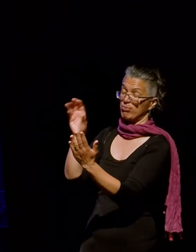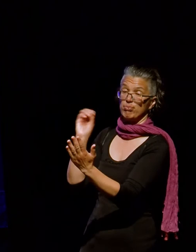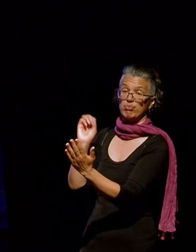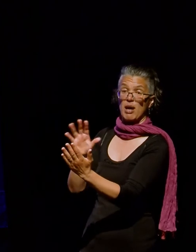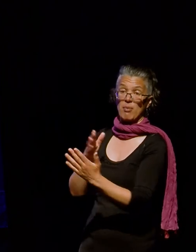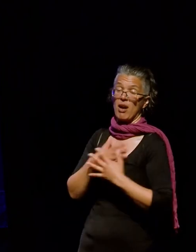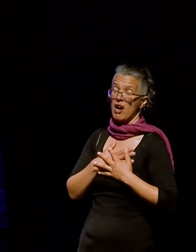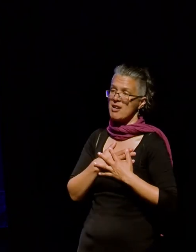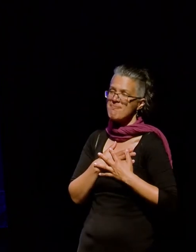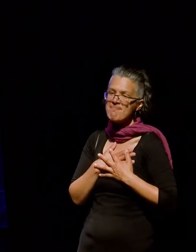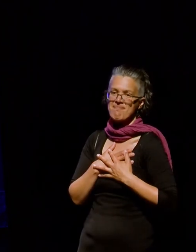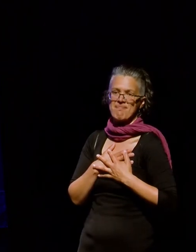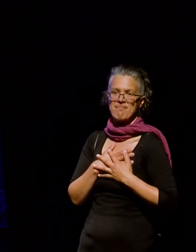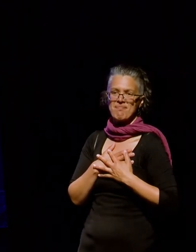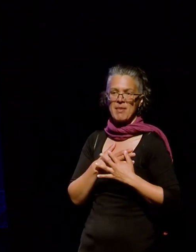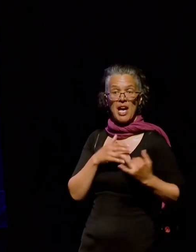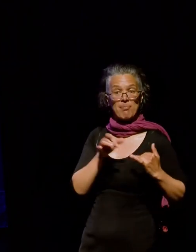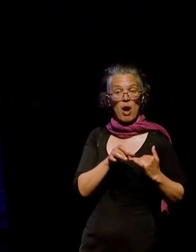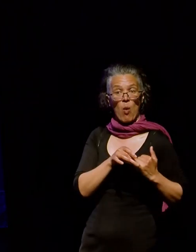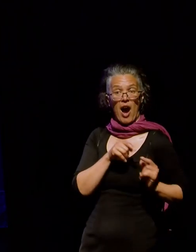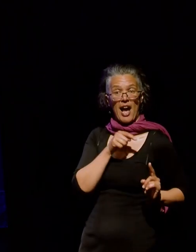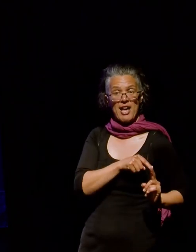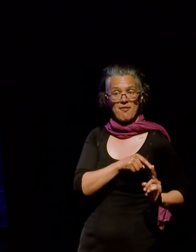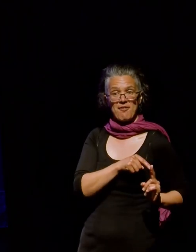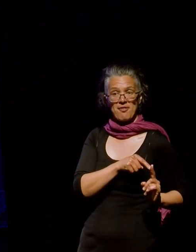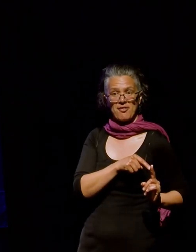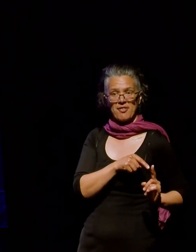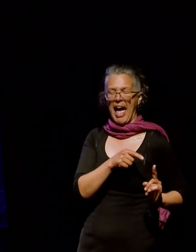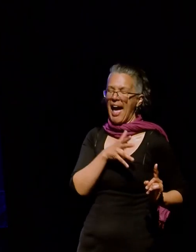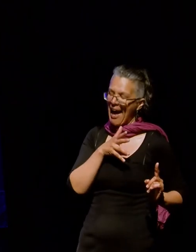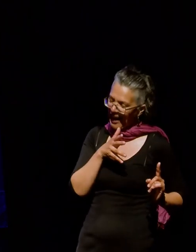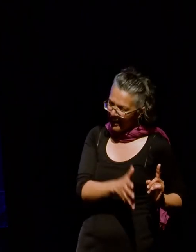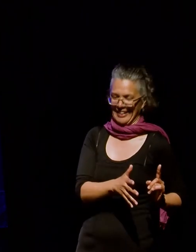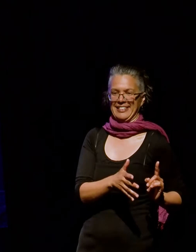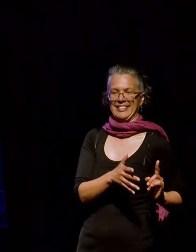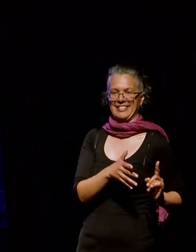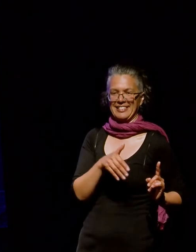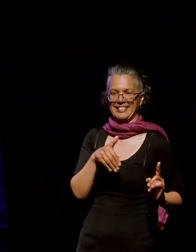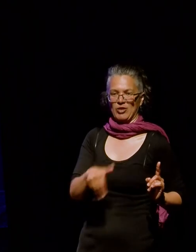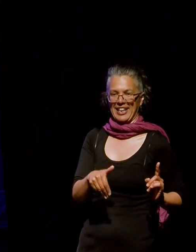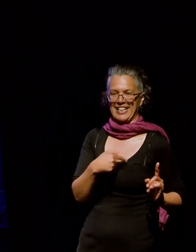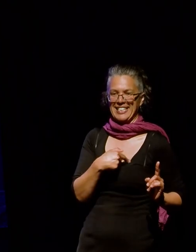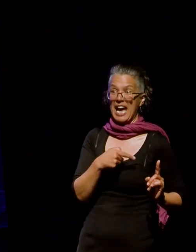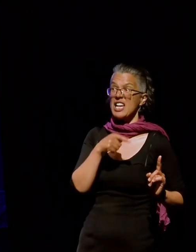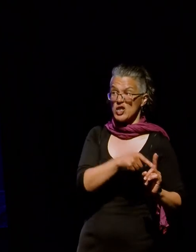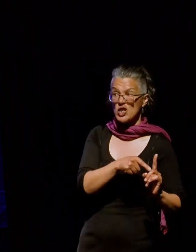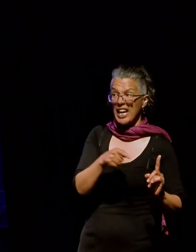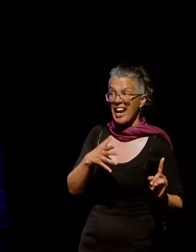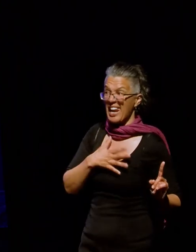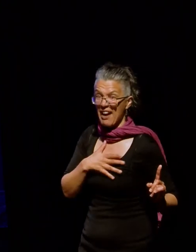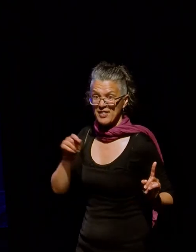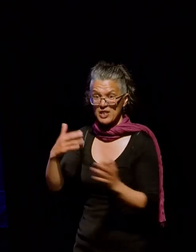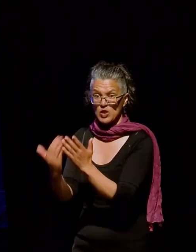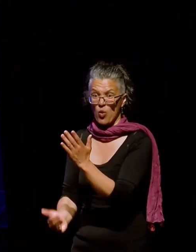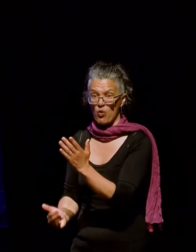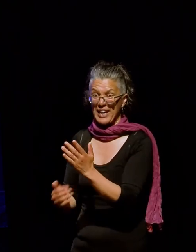My wife, particularly from having six years working at the Cricket Museum, despises cricket. She loves this story. I told it to